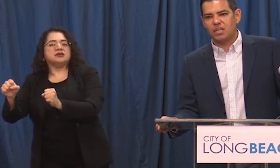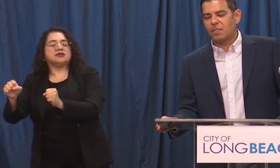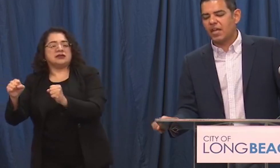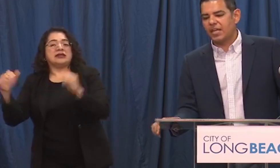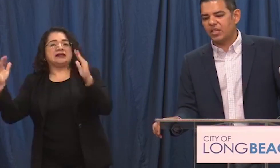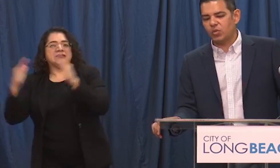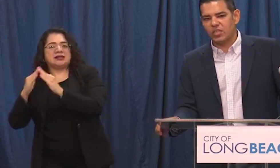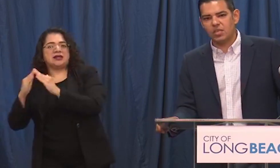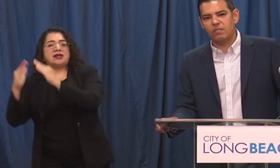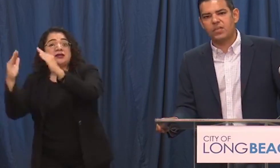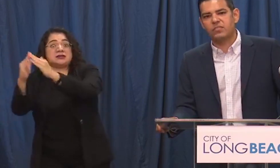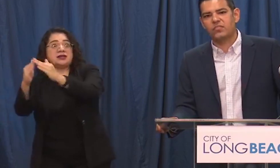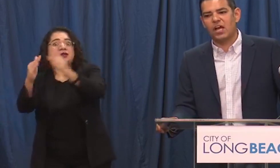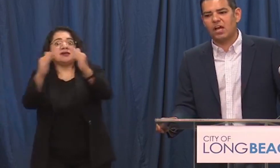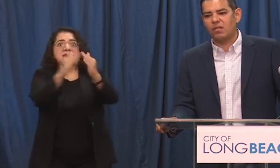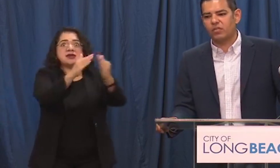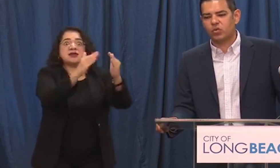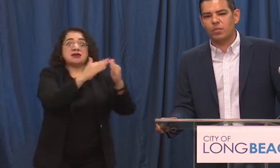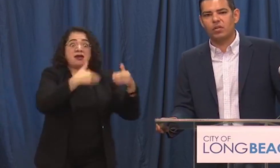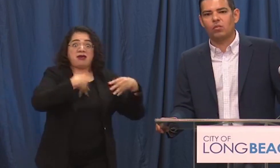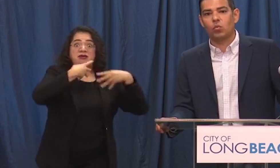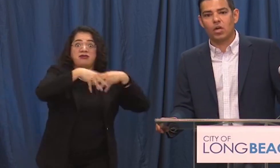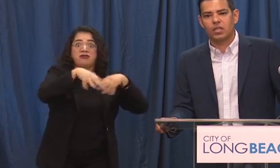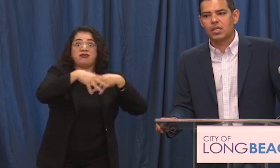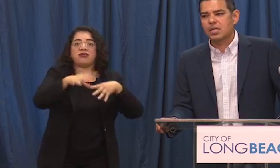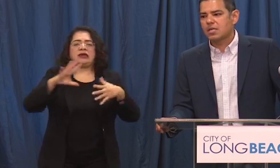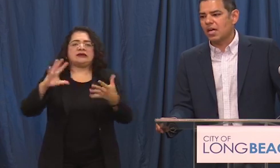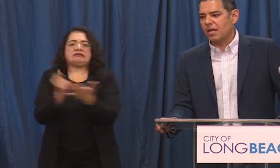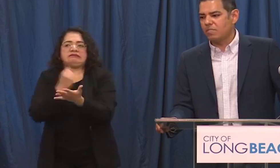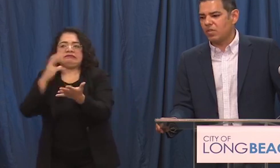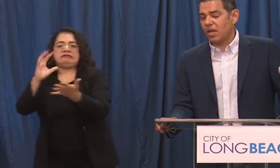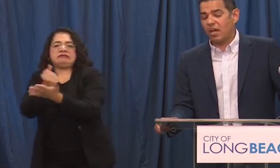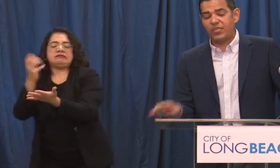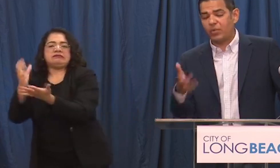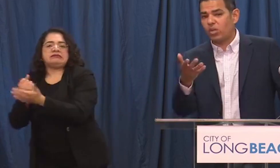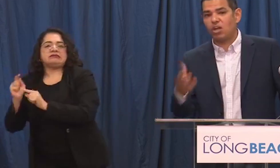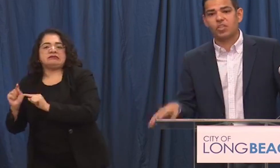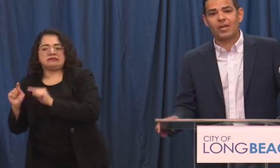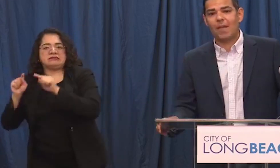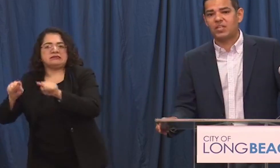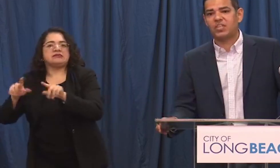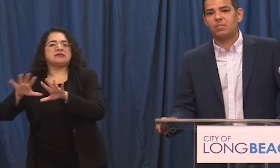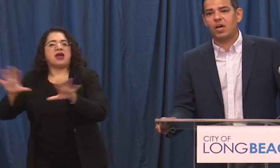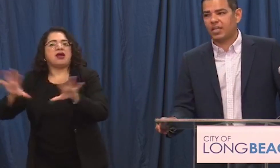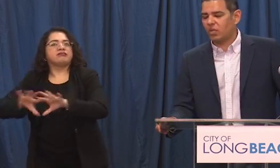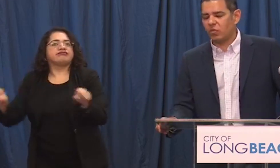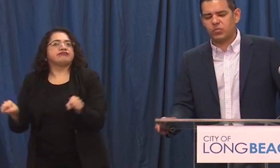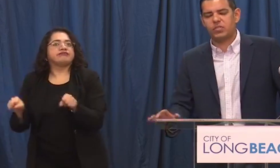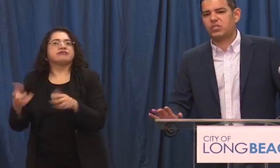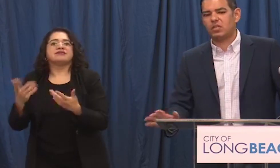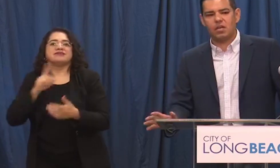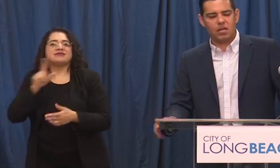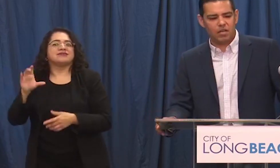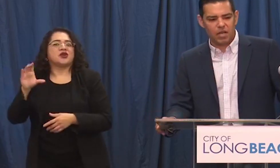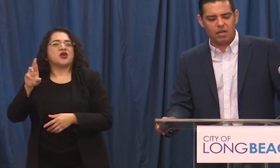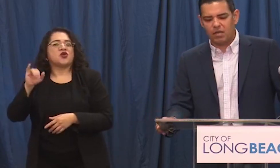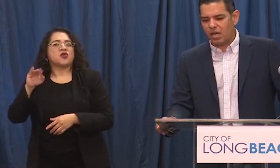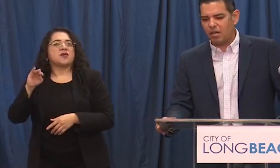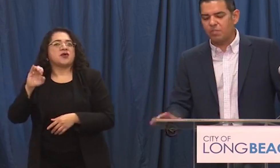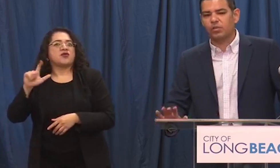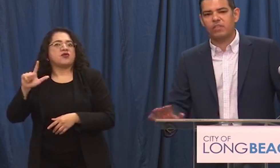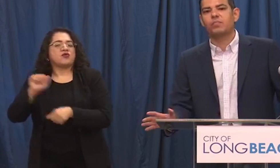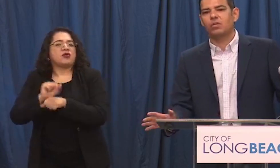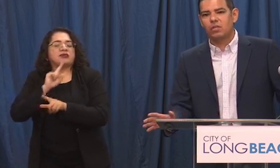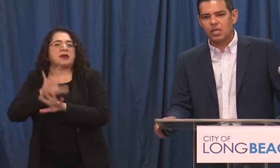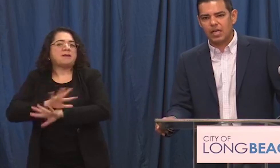to city and and doing some of this uh this criminal work um i think we all saw what happened in santa monica which was uh